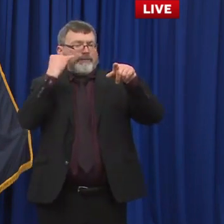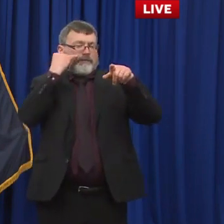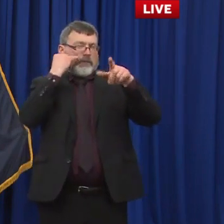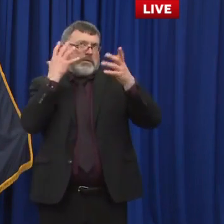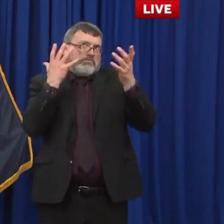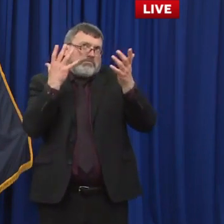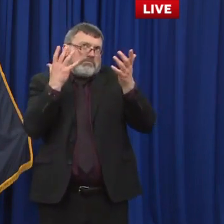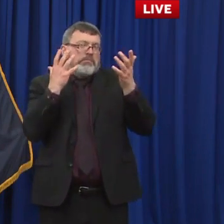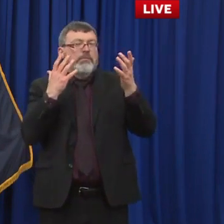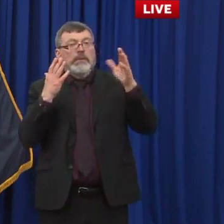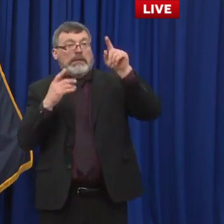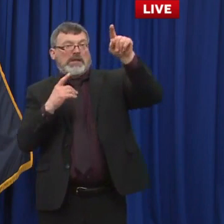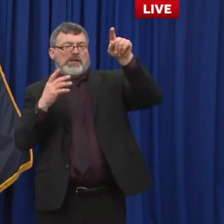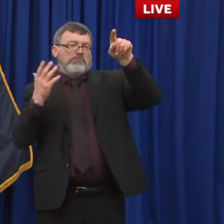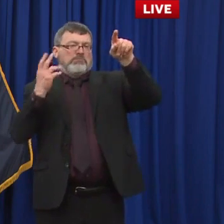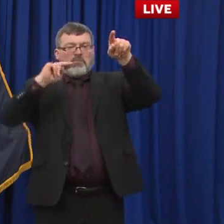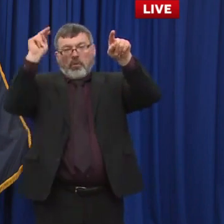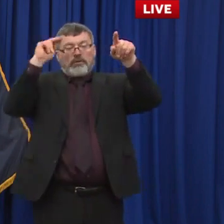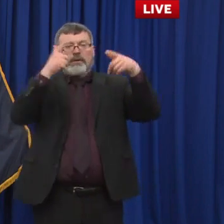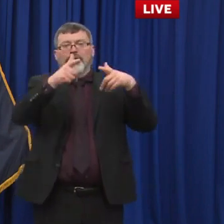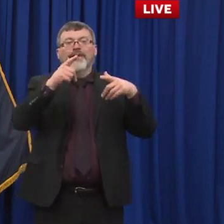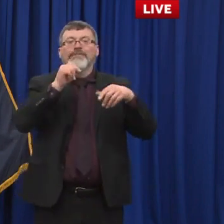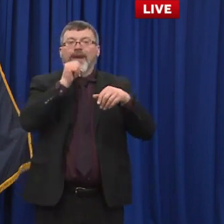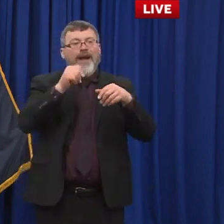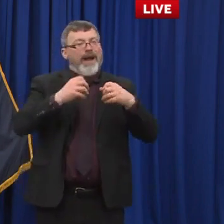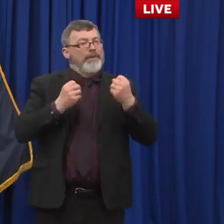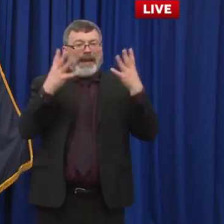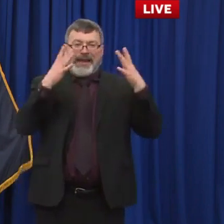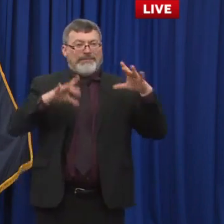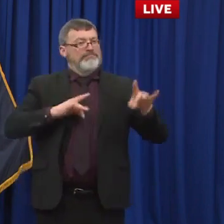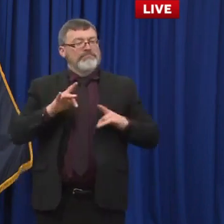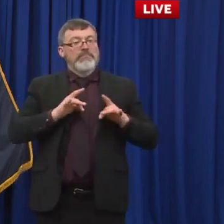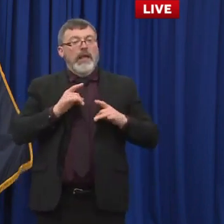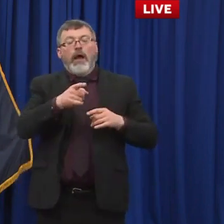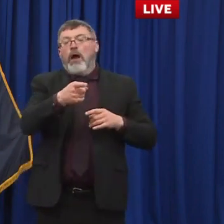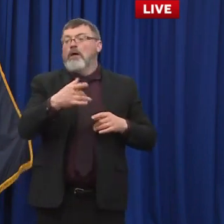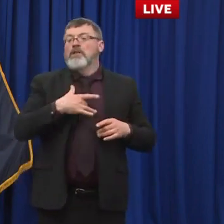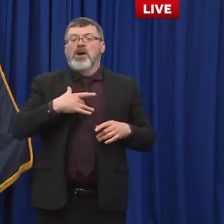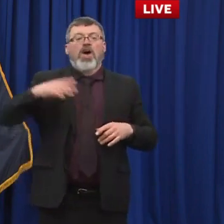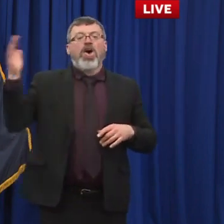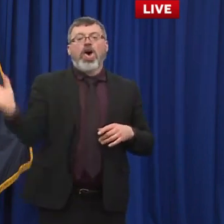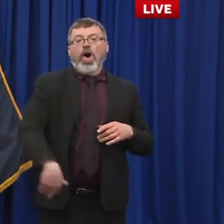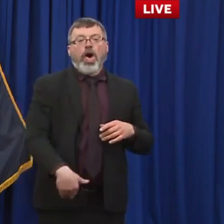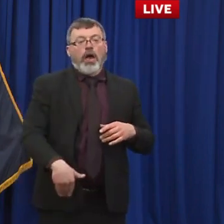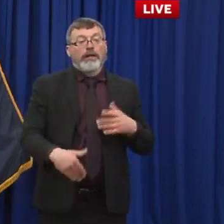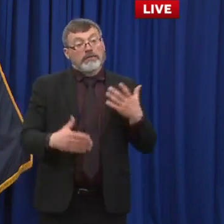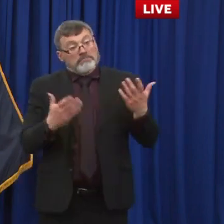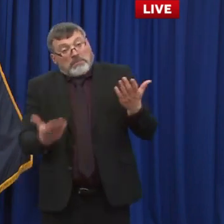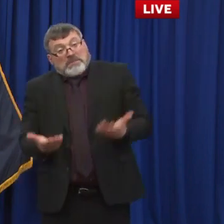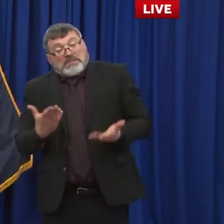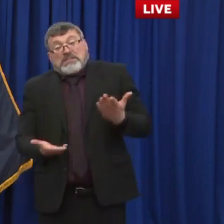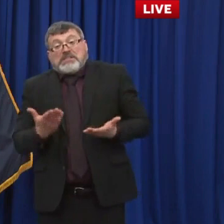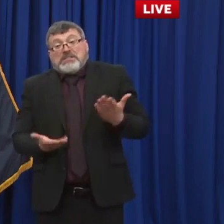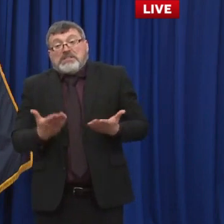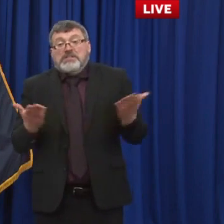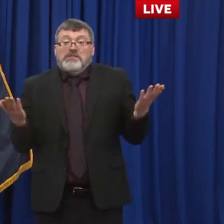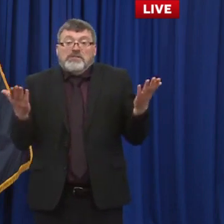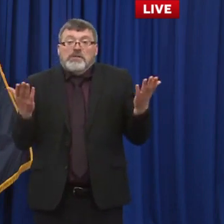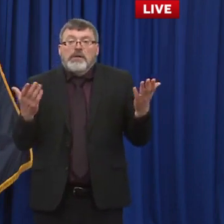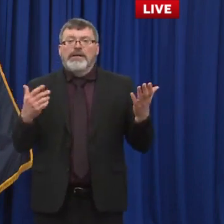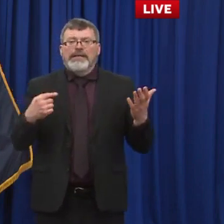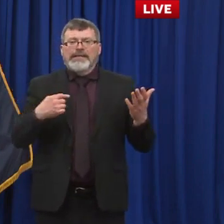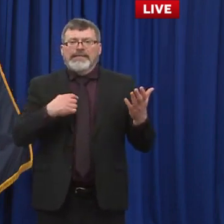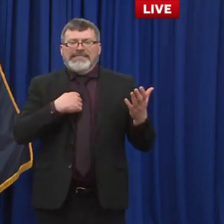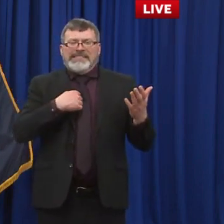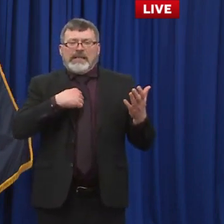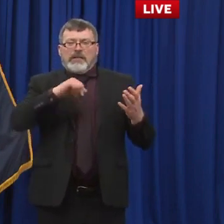it is an immediate need. Everyone really has to be a part of that community solution. But it isn't a, I just, I wouldn't separate it county by county. At the state